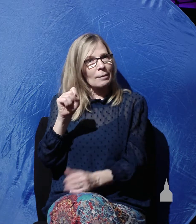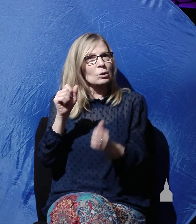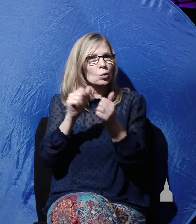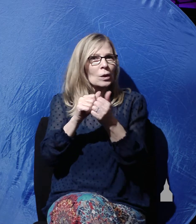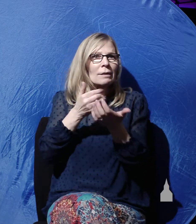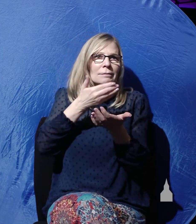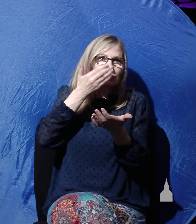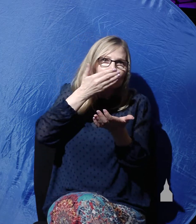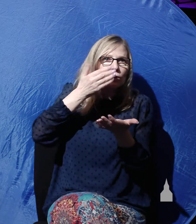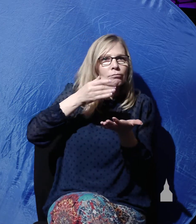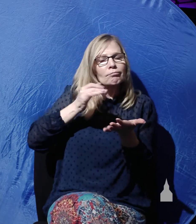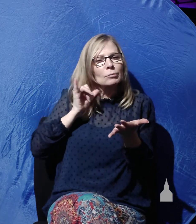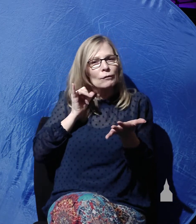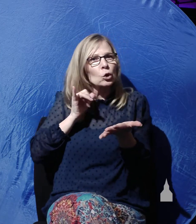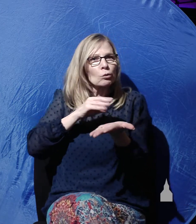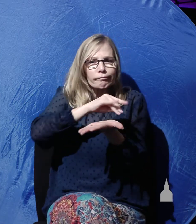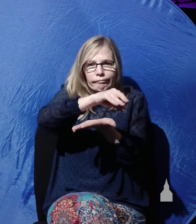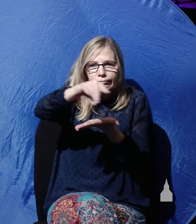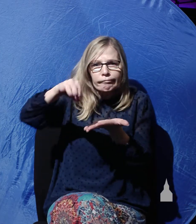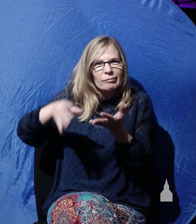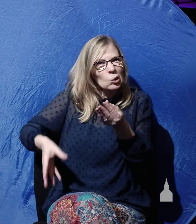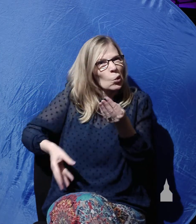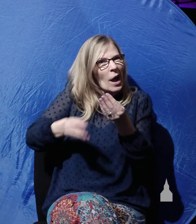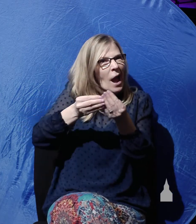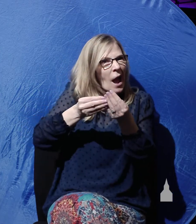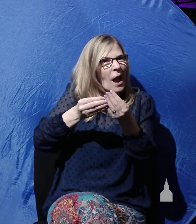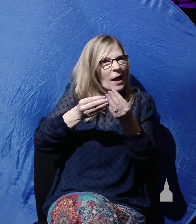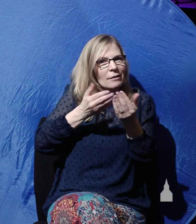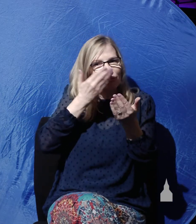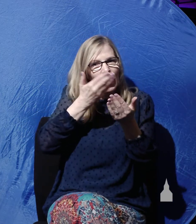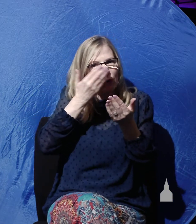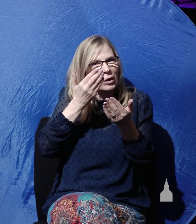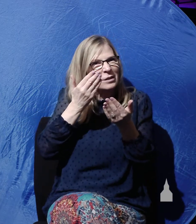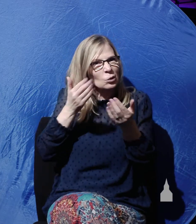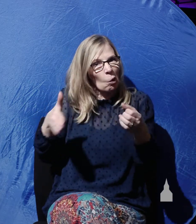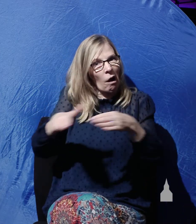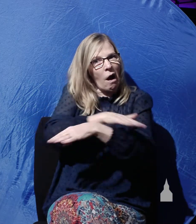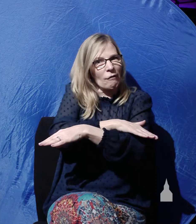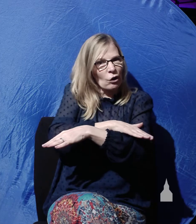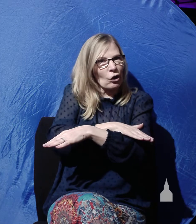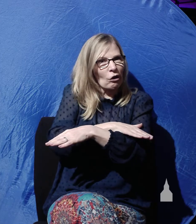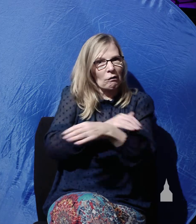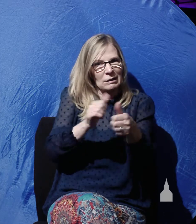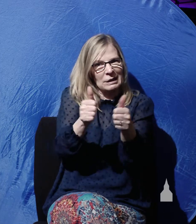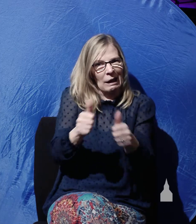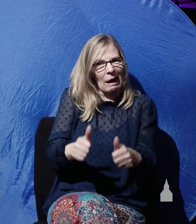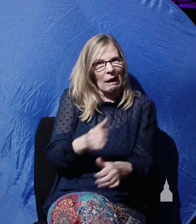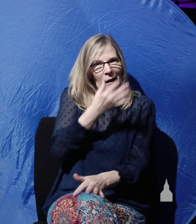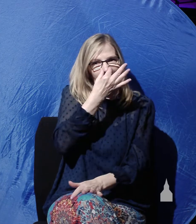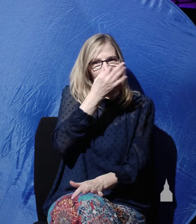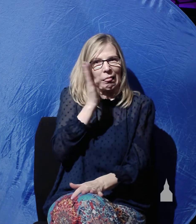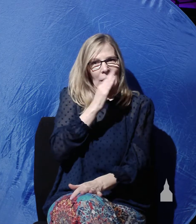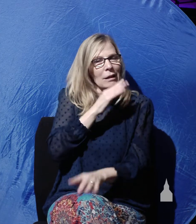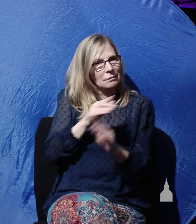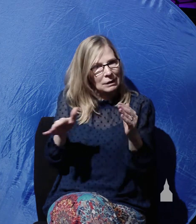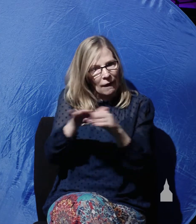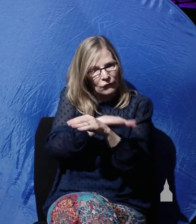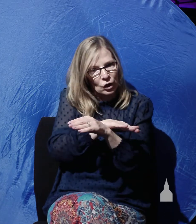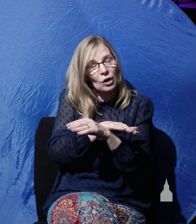perfumes in order to add fragrance to cover the stench of decay, these women still wanted to personally anoint